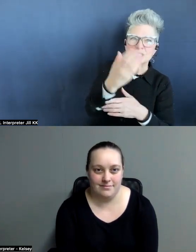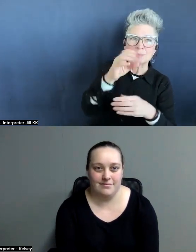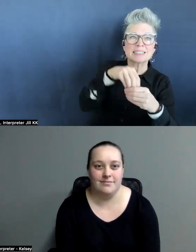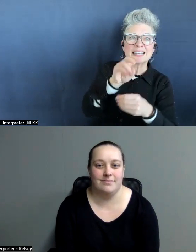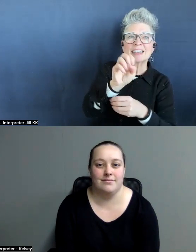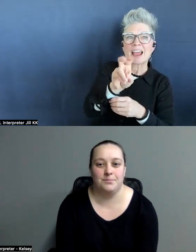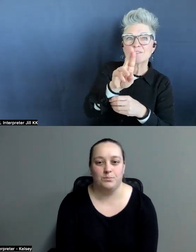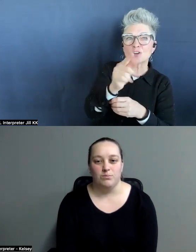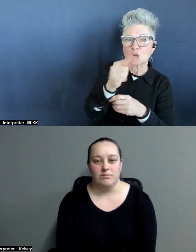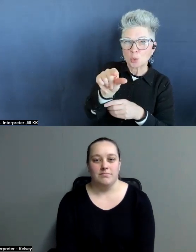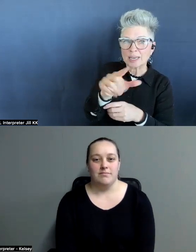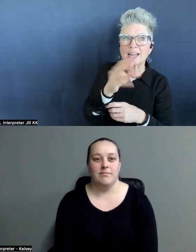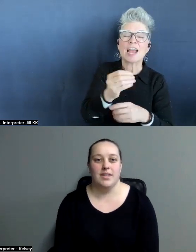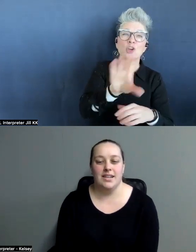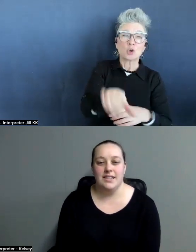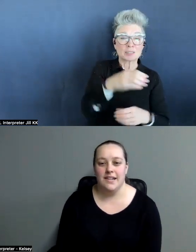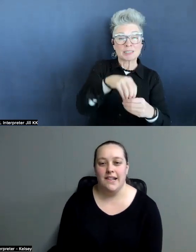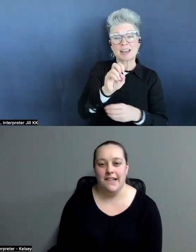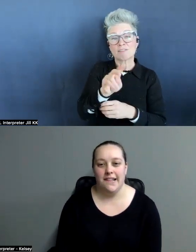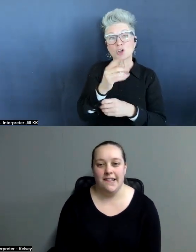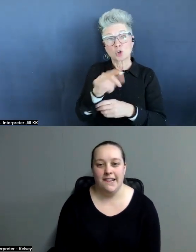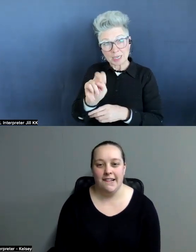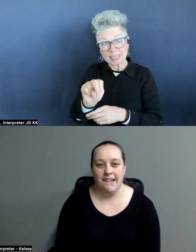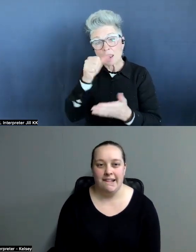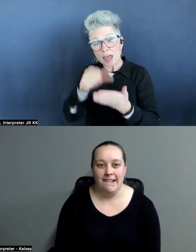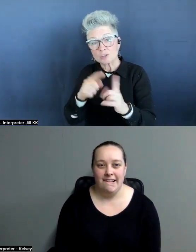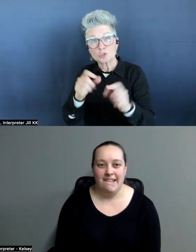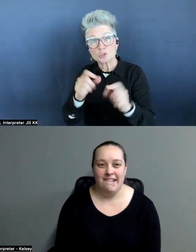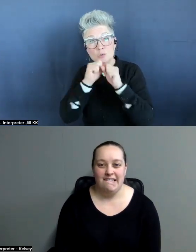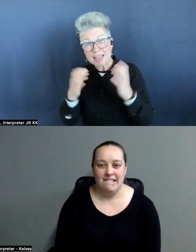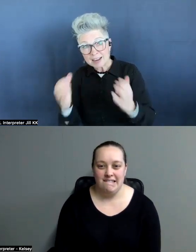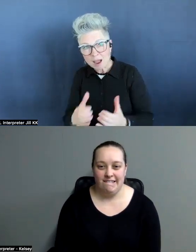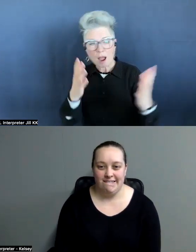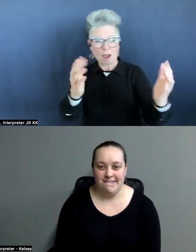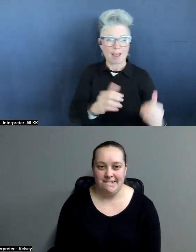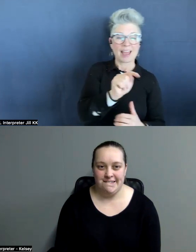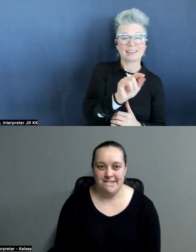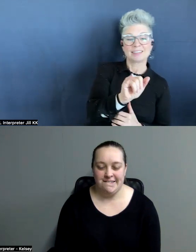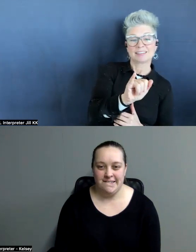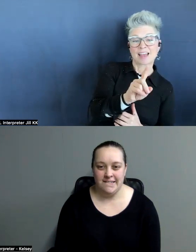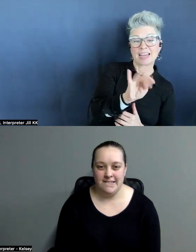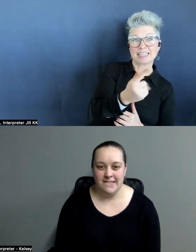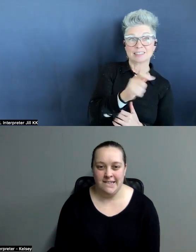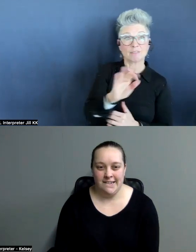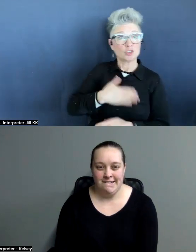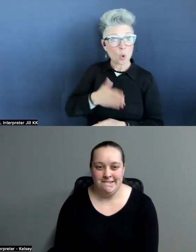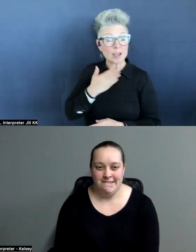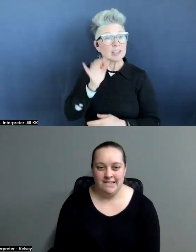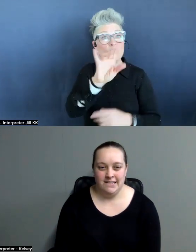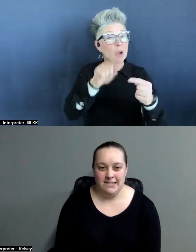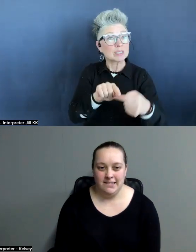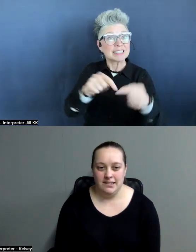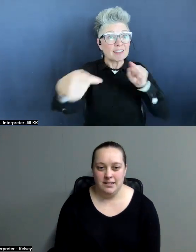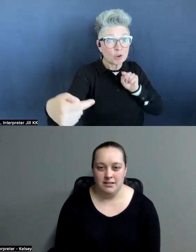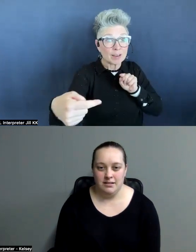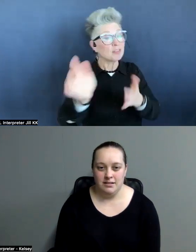letters to Santa and then tidings of joy. So that was completely different because the movies were already